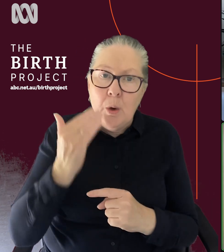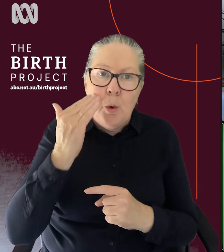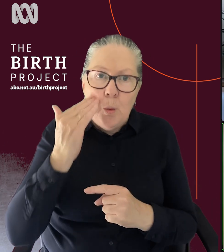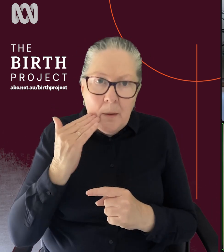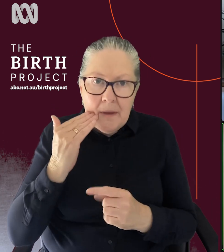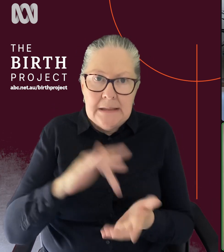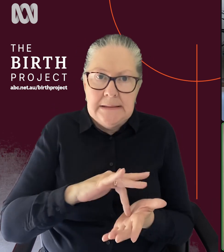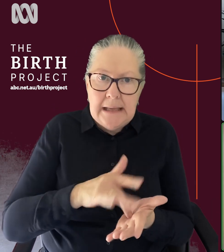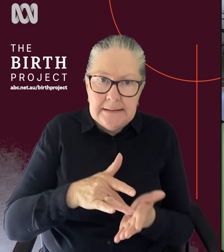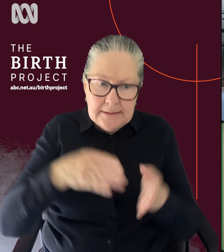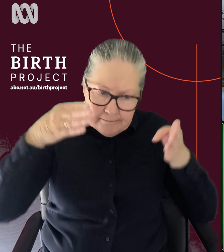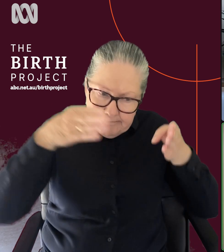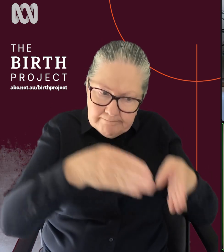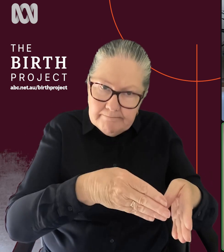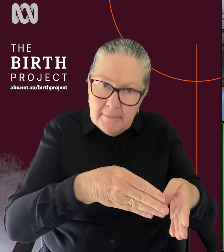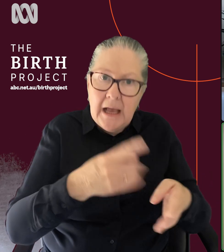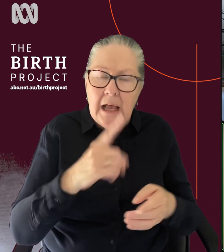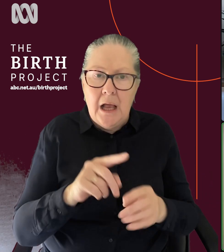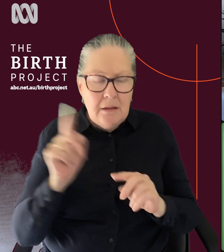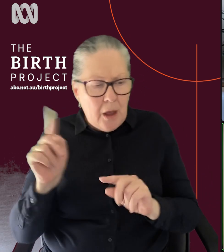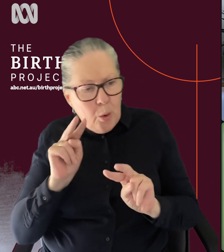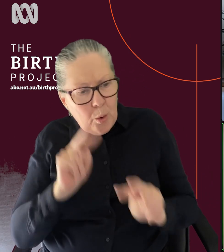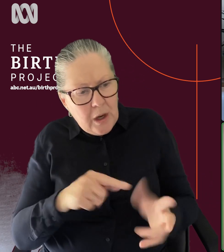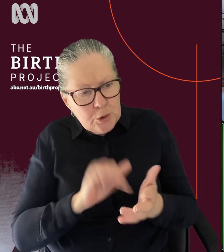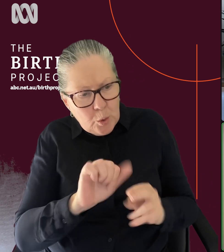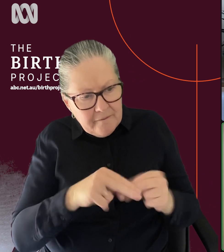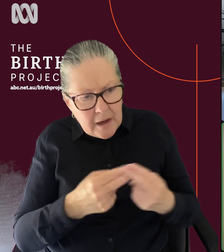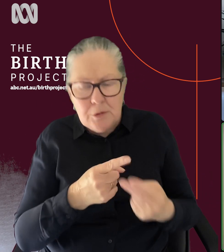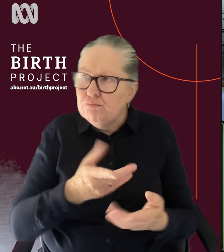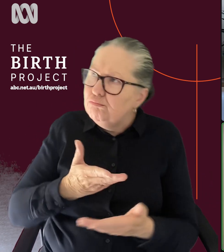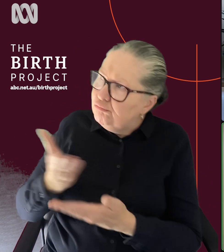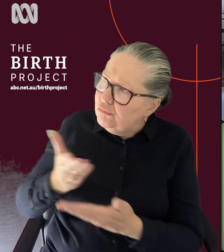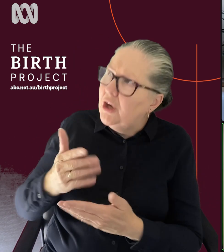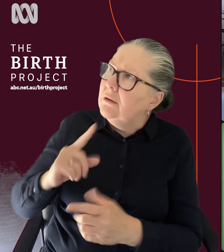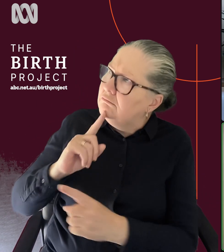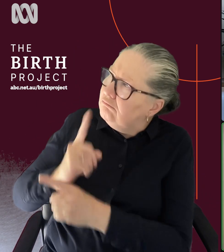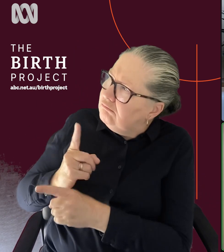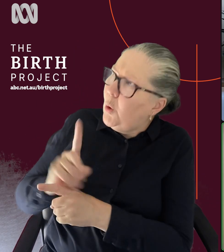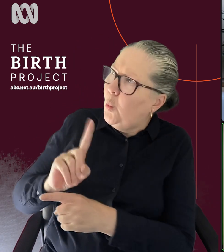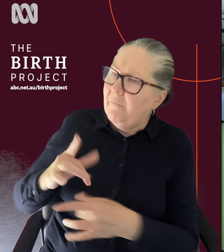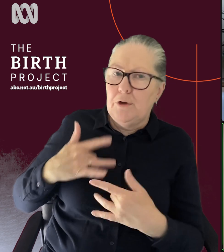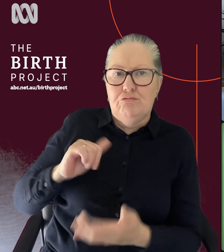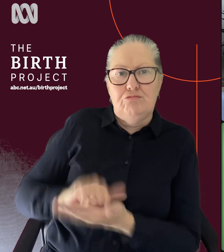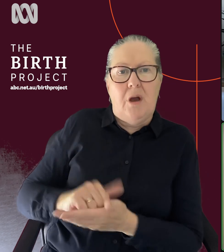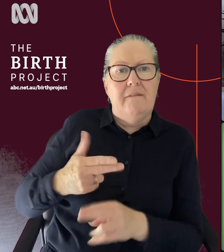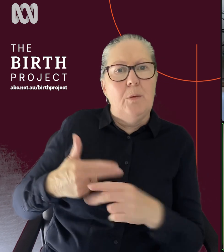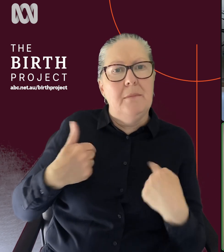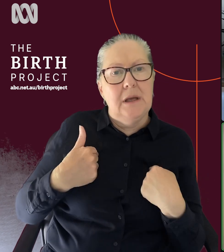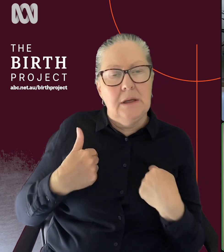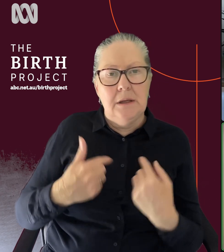women-centered care and your family is looked at and you discuss what feels right for you. So if you're, there are people that really are